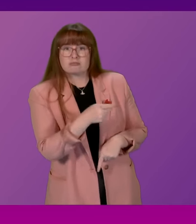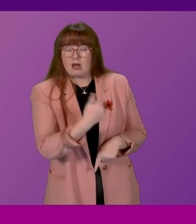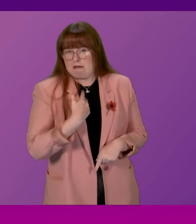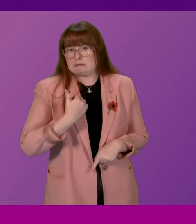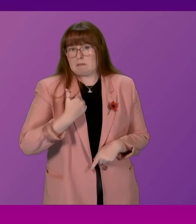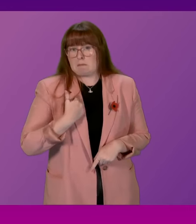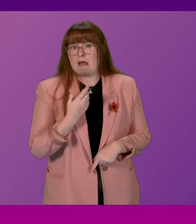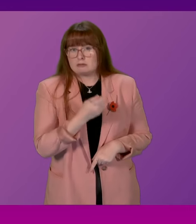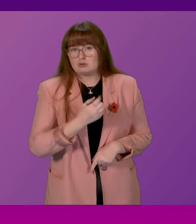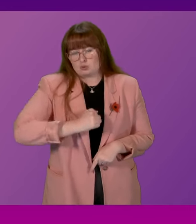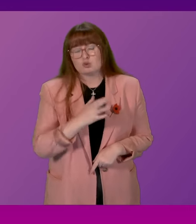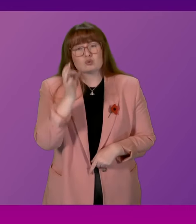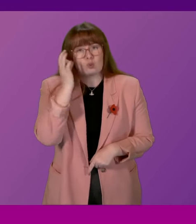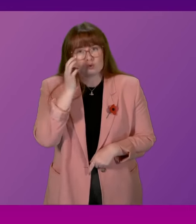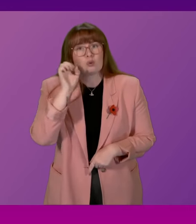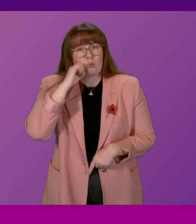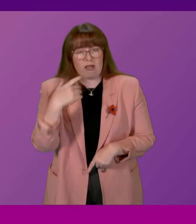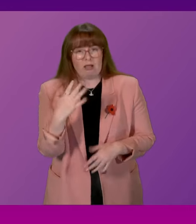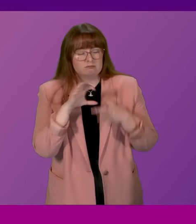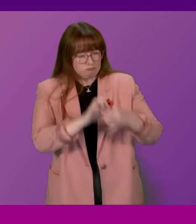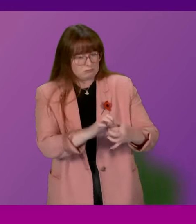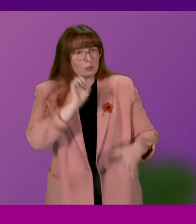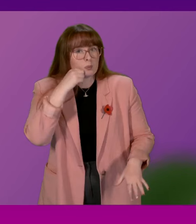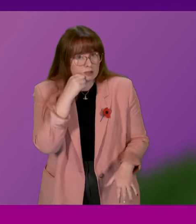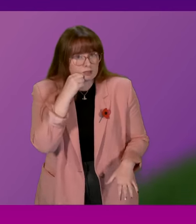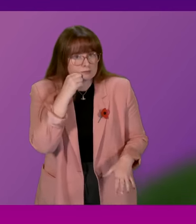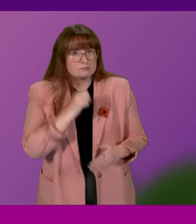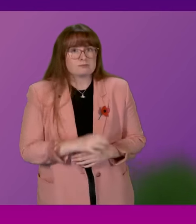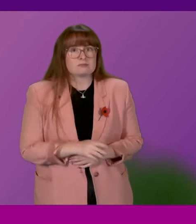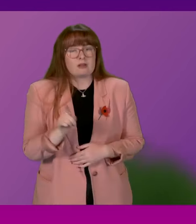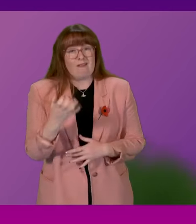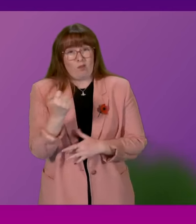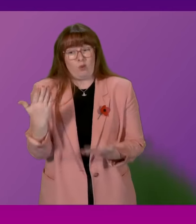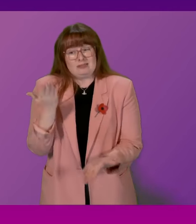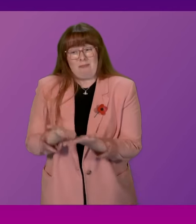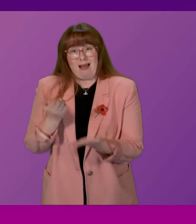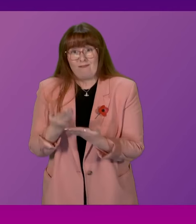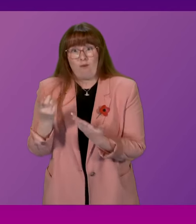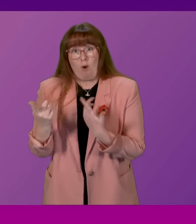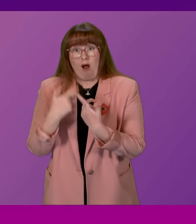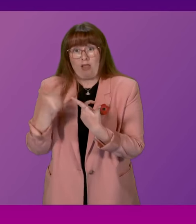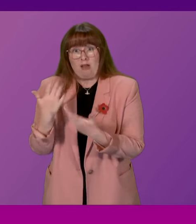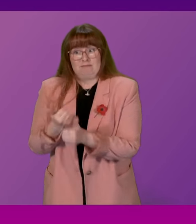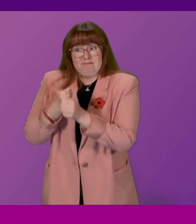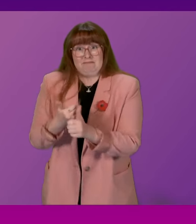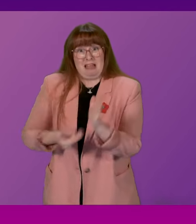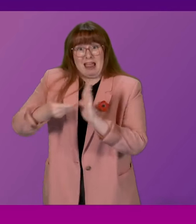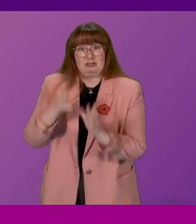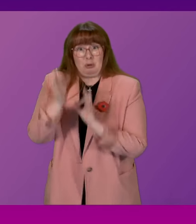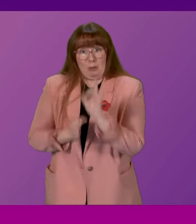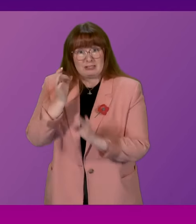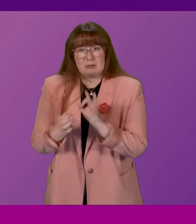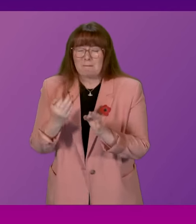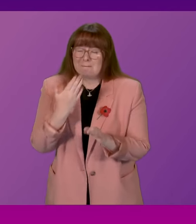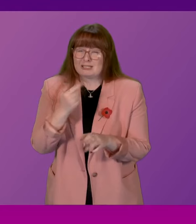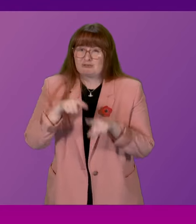of course, that Scottish water will comply. There's much demand, of course, for supplementary questions. If we can keep our questions and responses